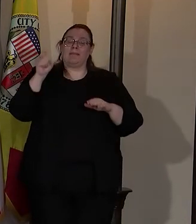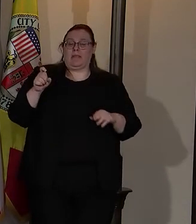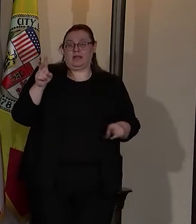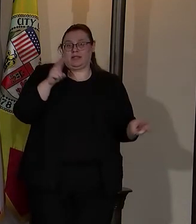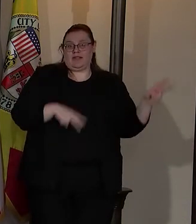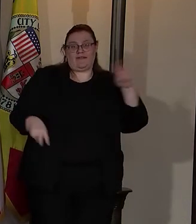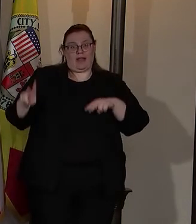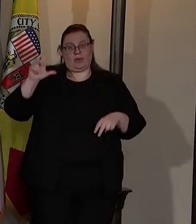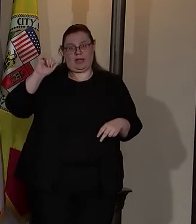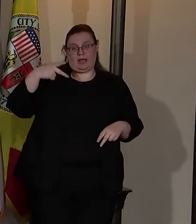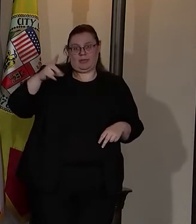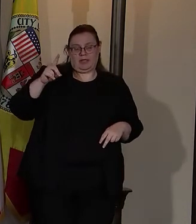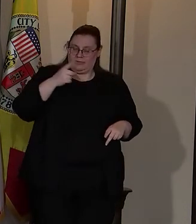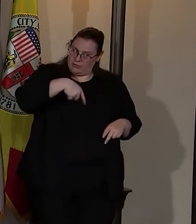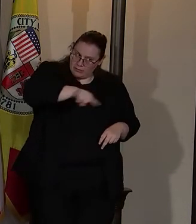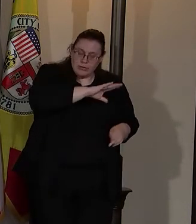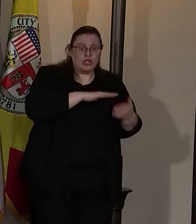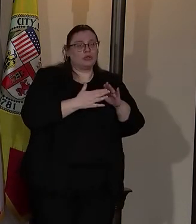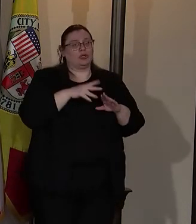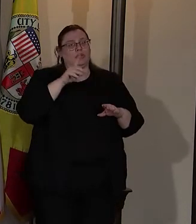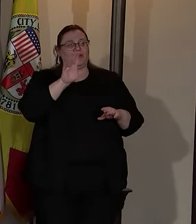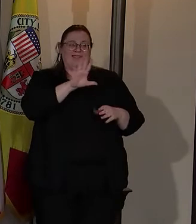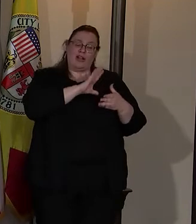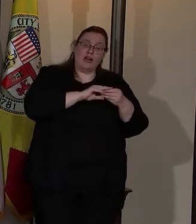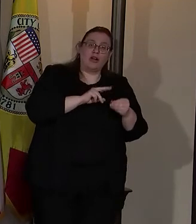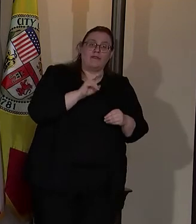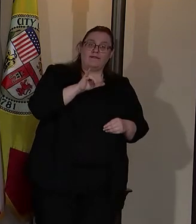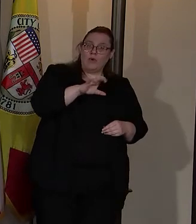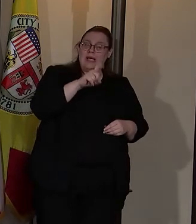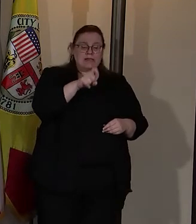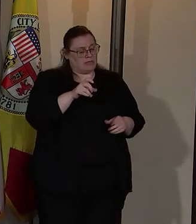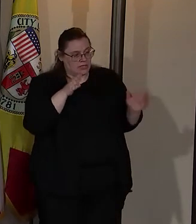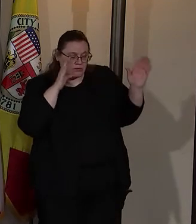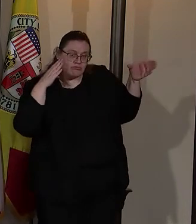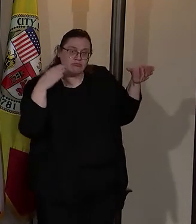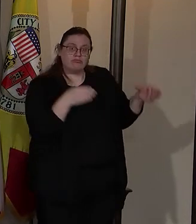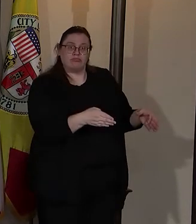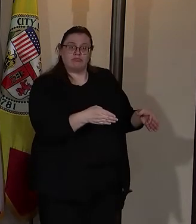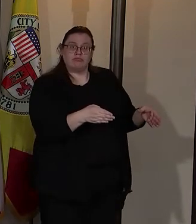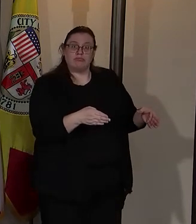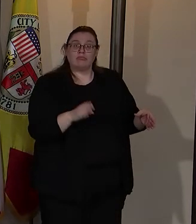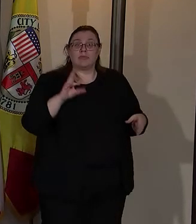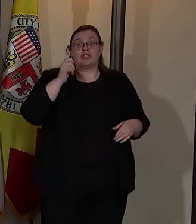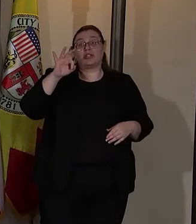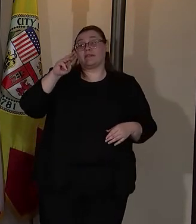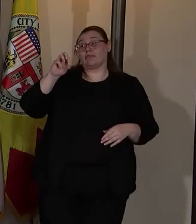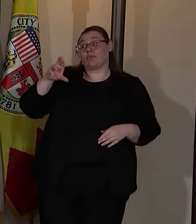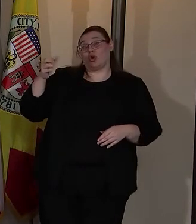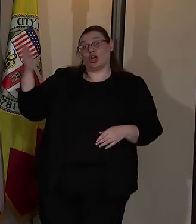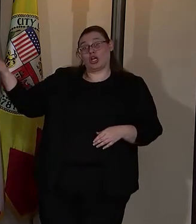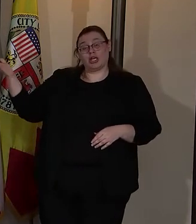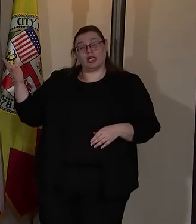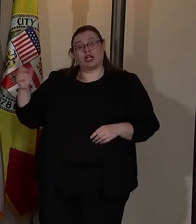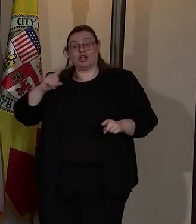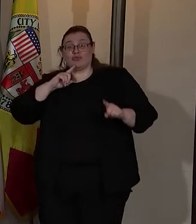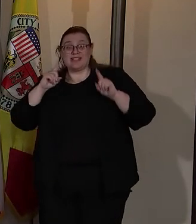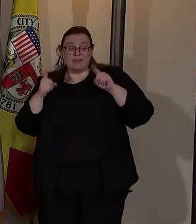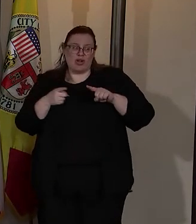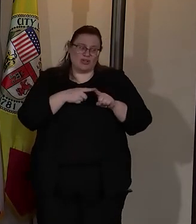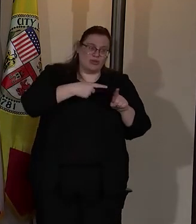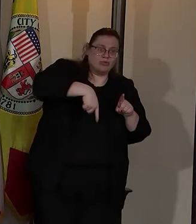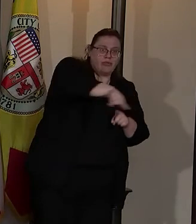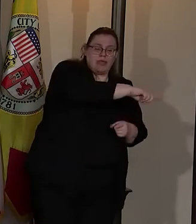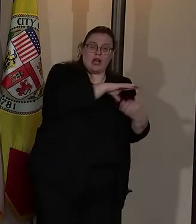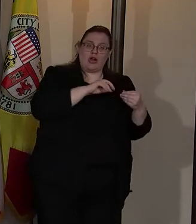the LAPD. The community's voice needs to be heard. Chief Moore is responding to that voice